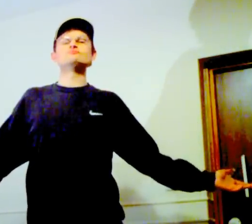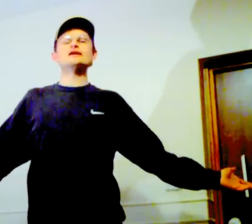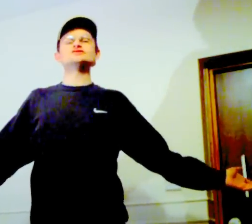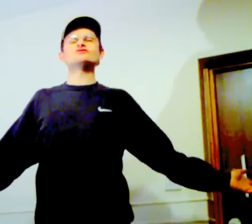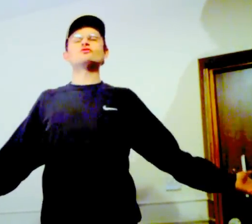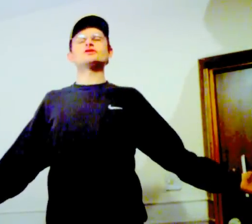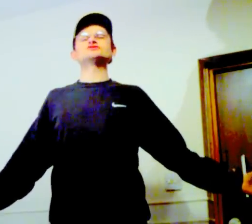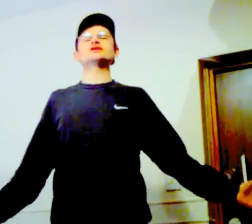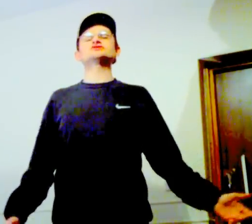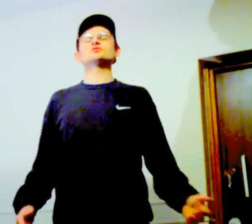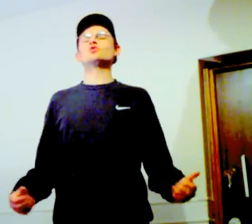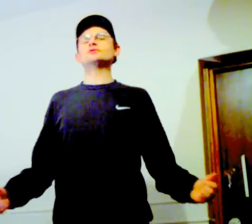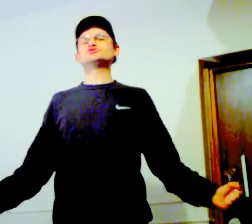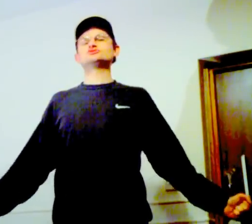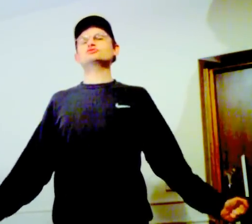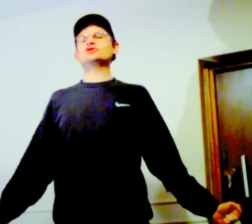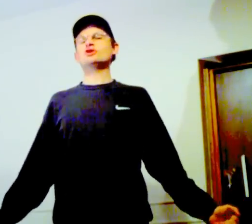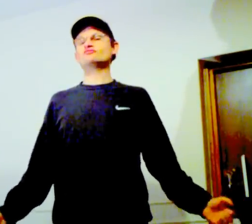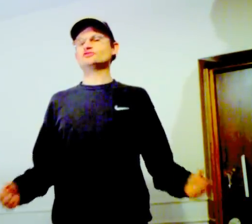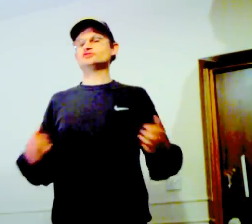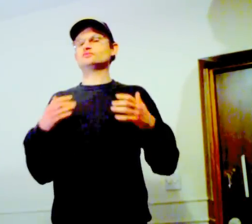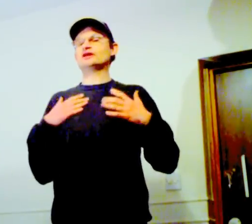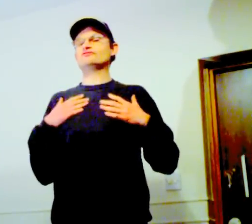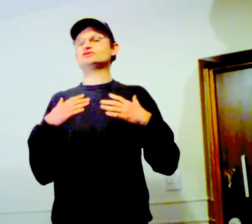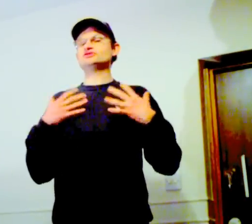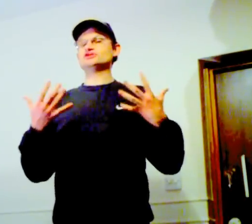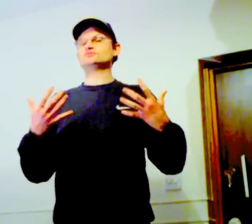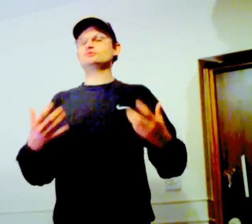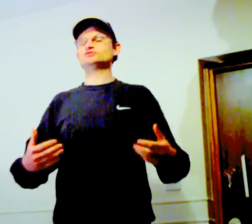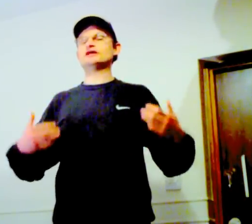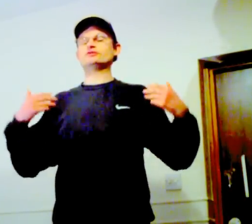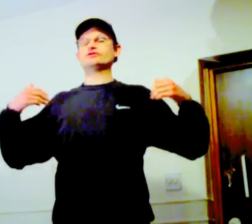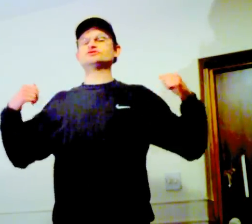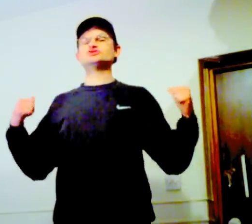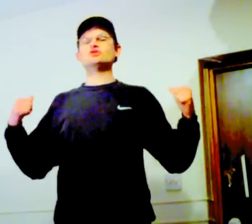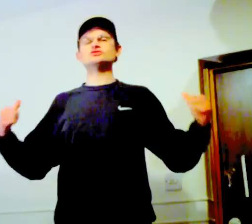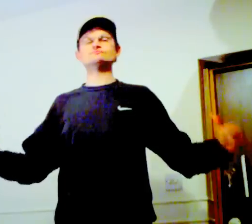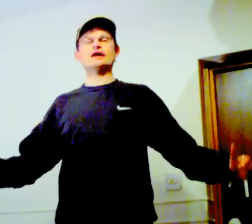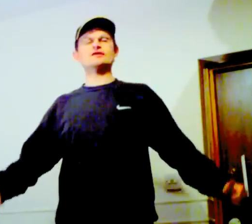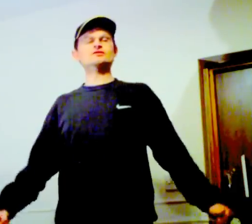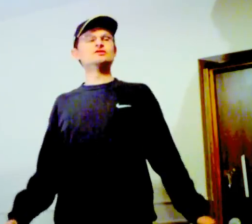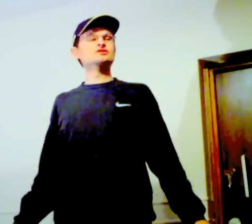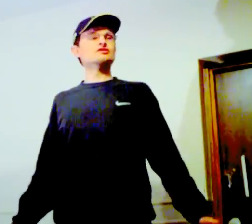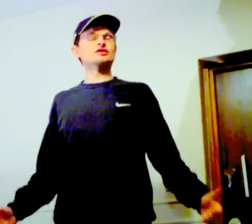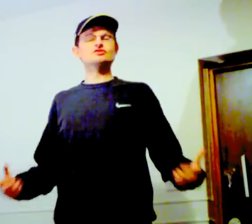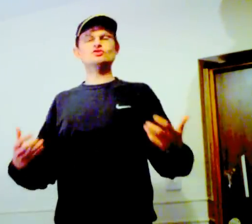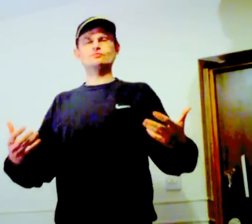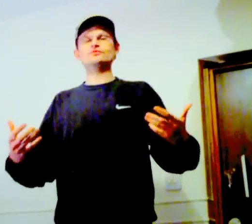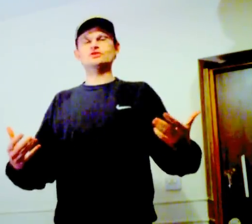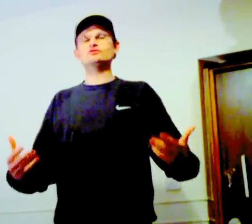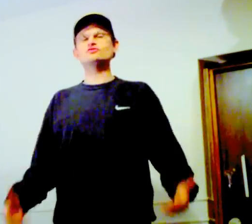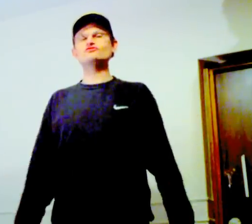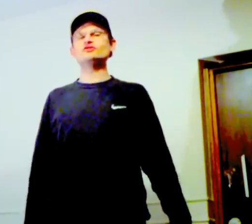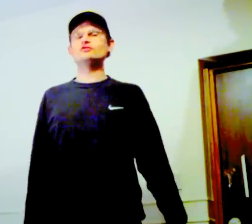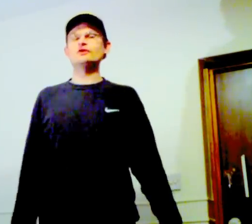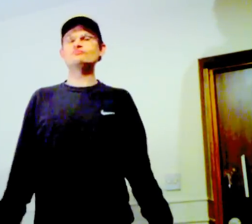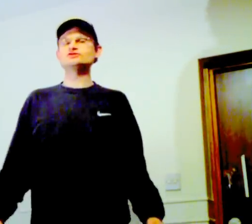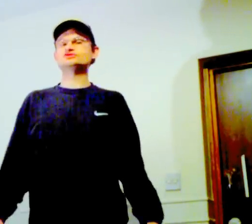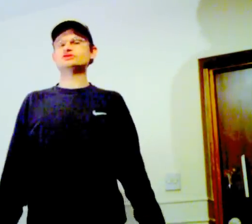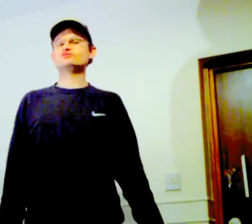a massive organisation will be truly confident, will have their chest pushed out, their shoulders back. And you'll, you know, you'll feel their presence in the